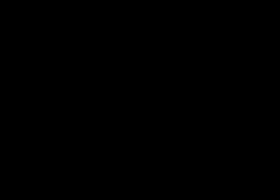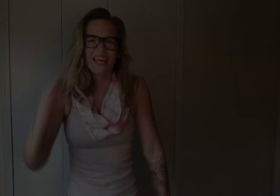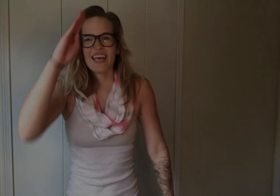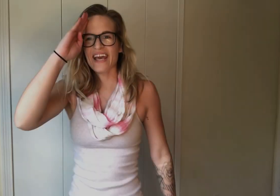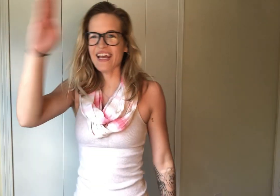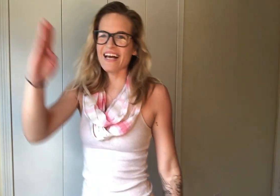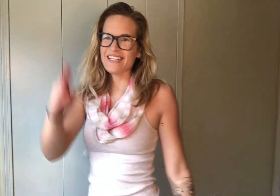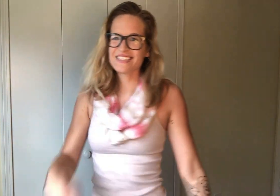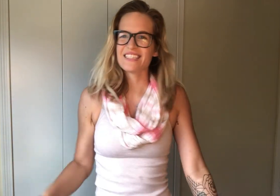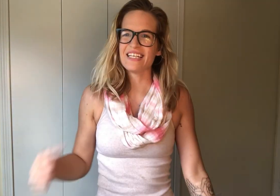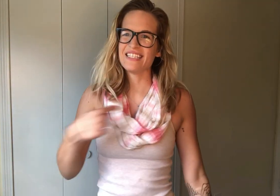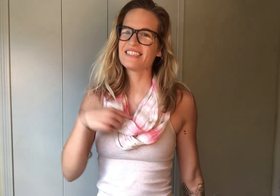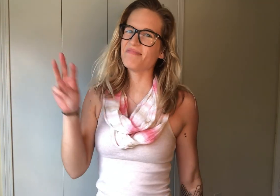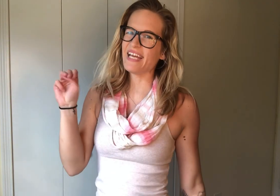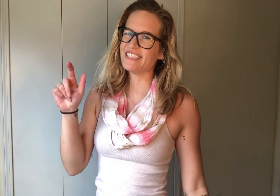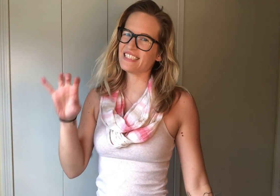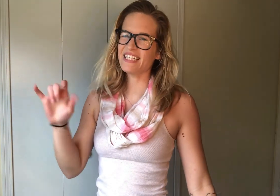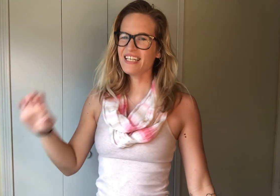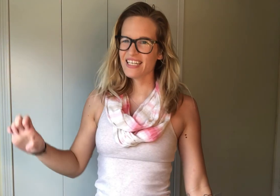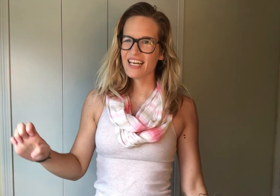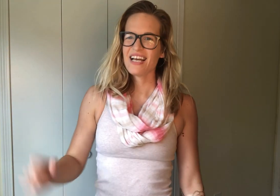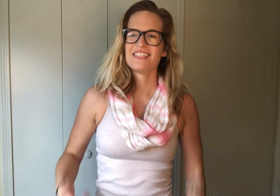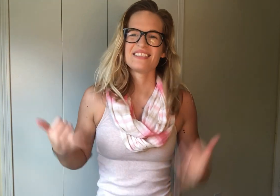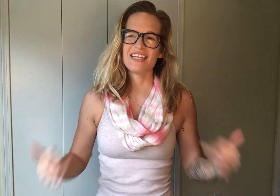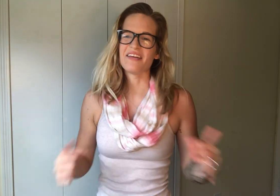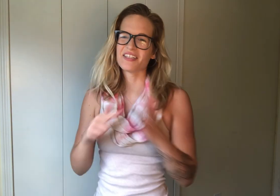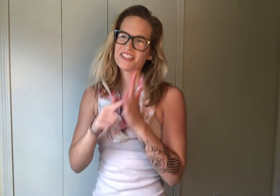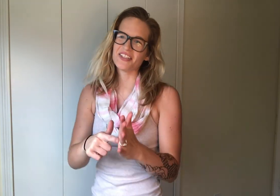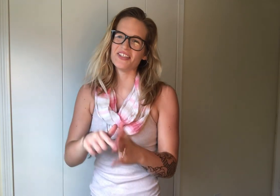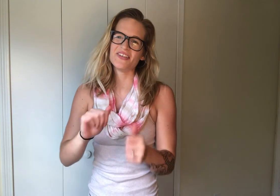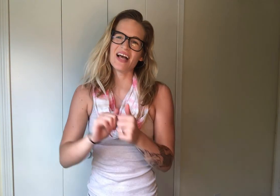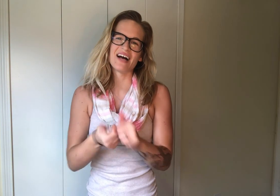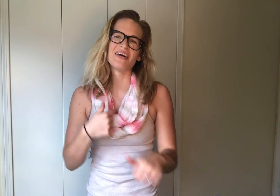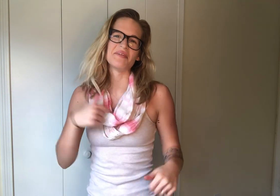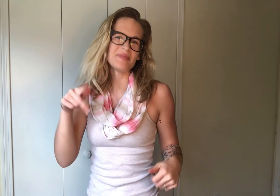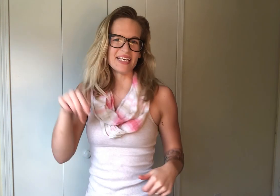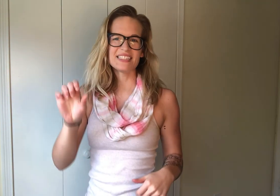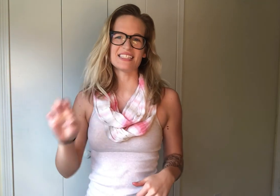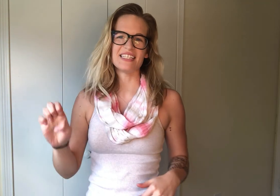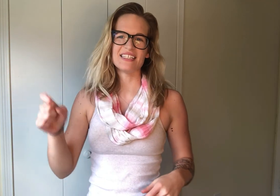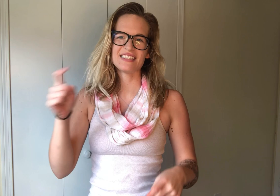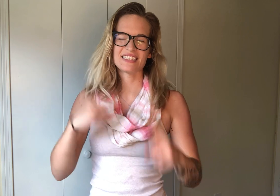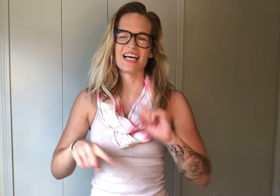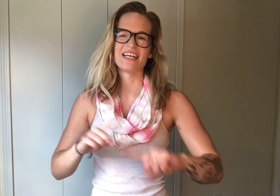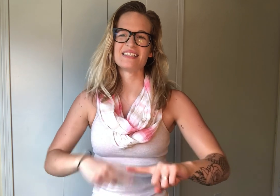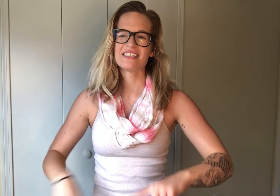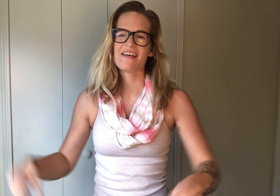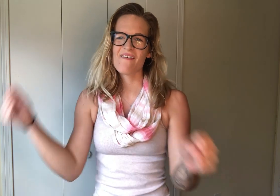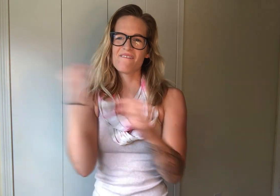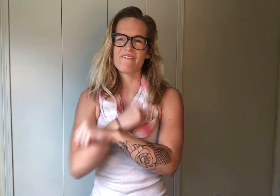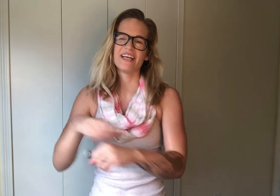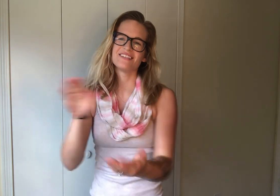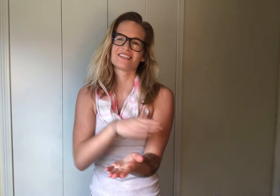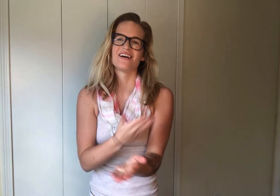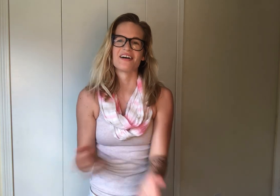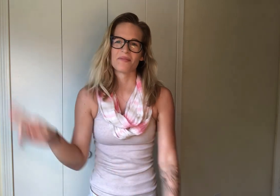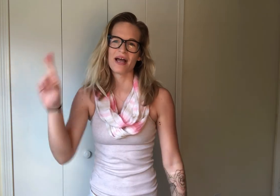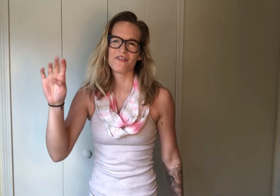Hey guys, it's Macy. Today I'm going to show you how I PSE signed Fight Song by